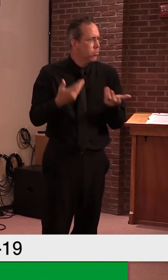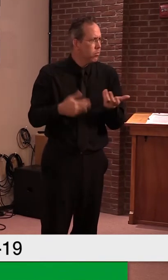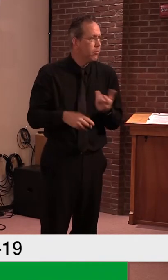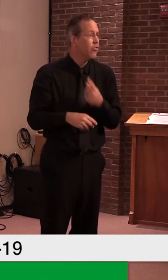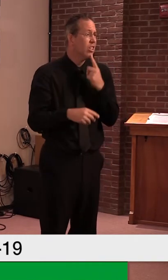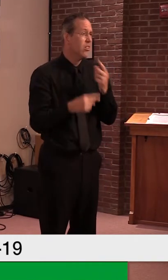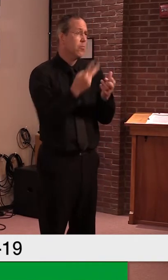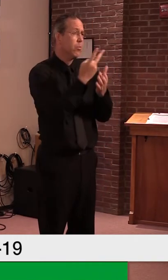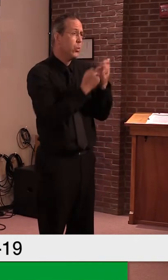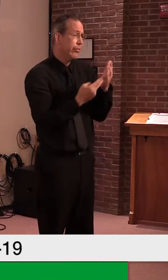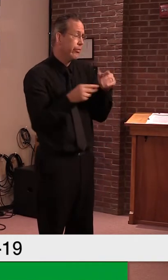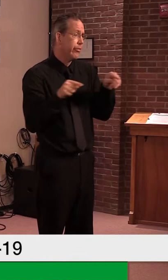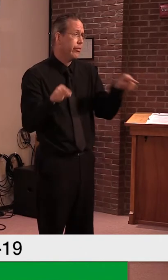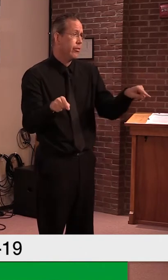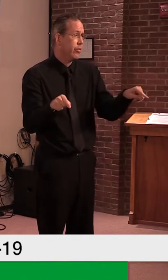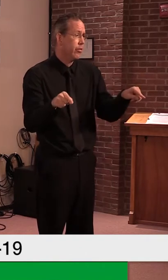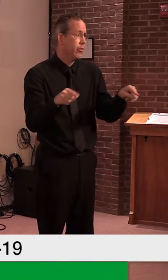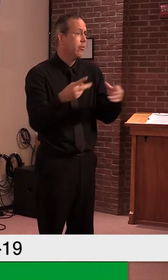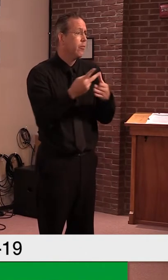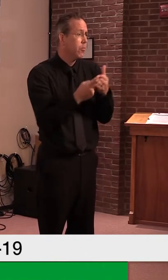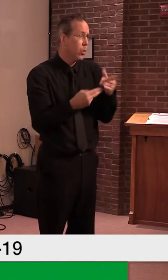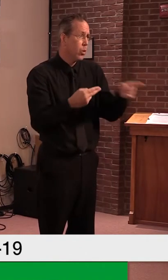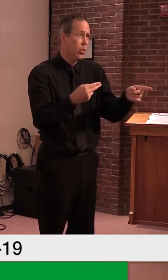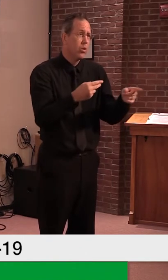Corrections to make sure they are following those rules.